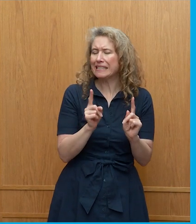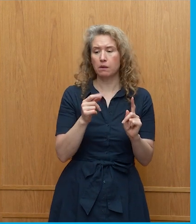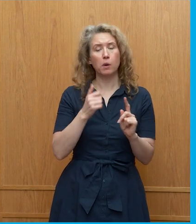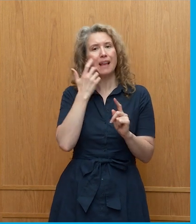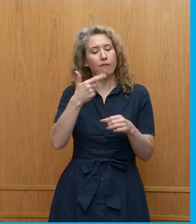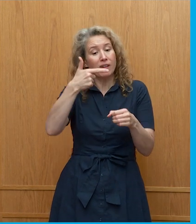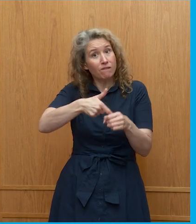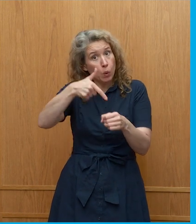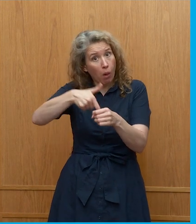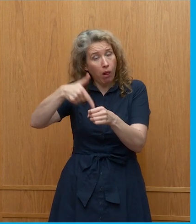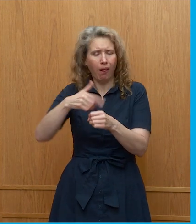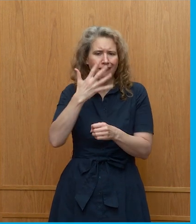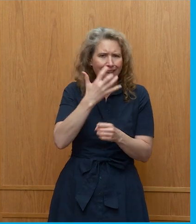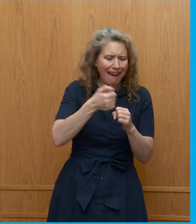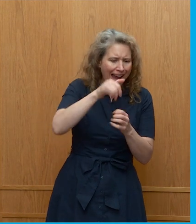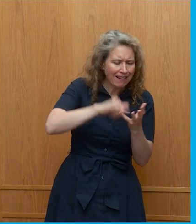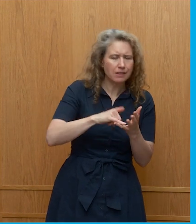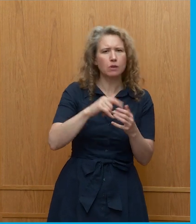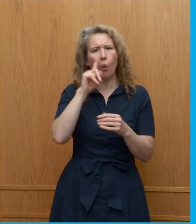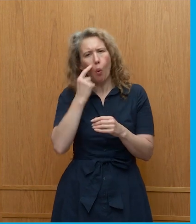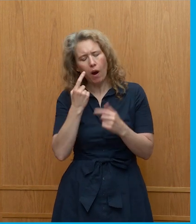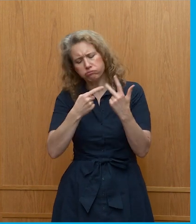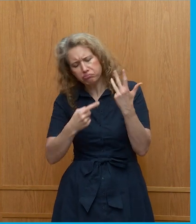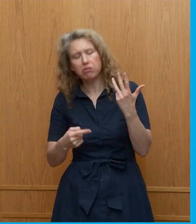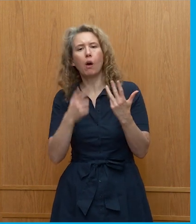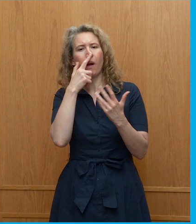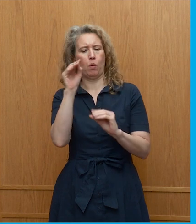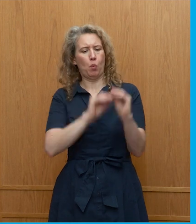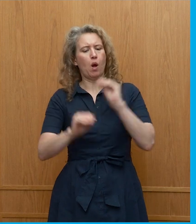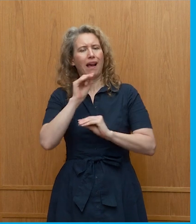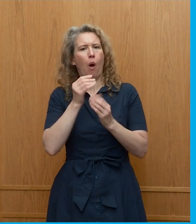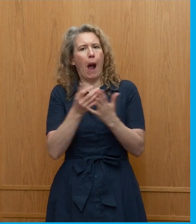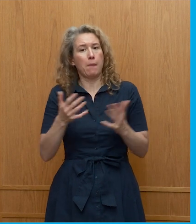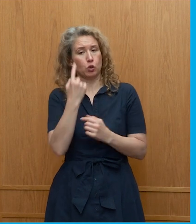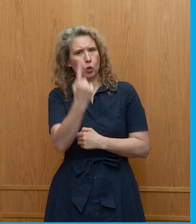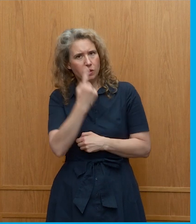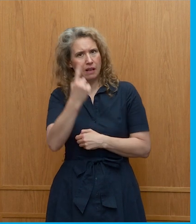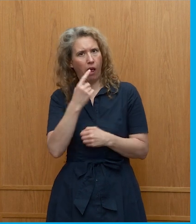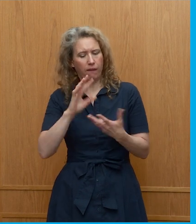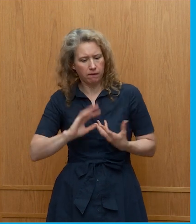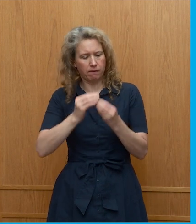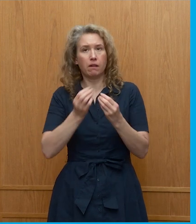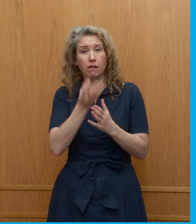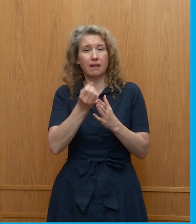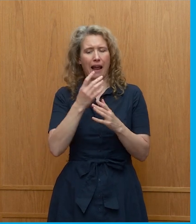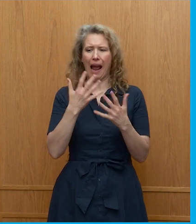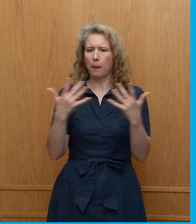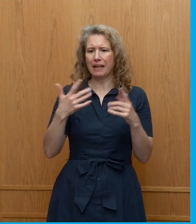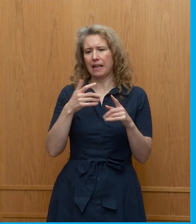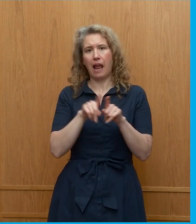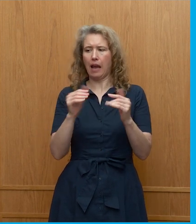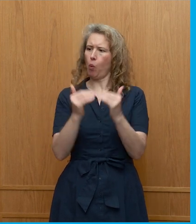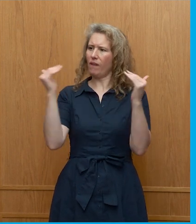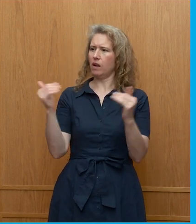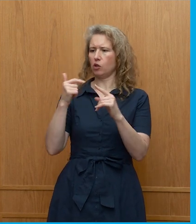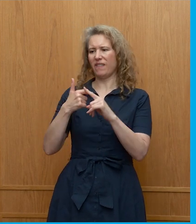okay, I think it can be recorded. It can be calculated as number of kilograms of ice melted. Say